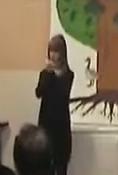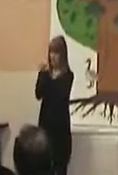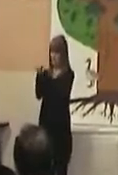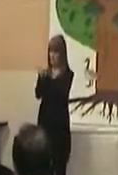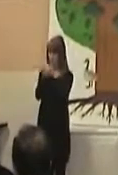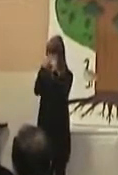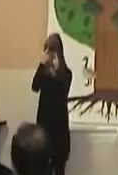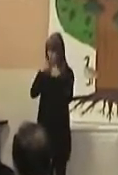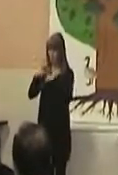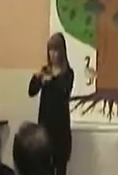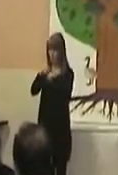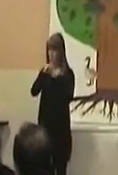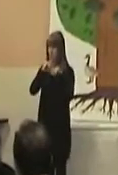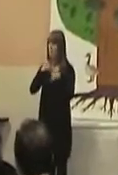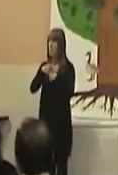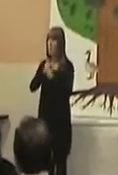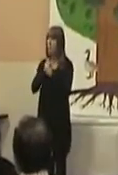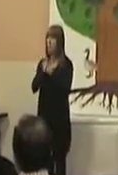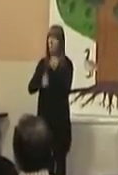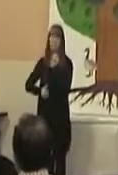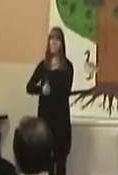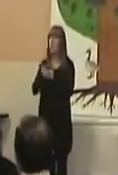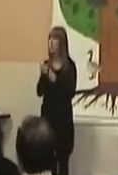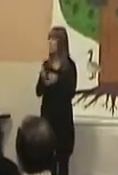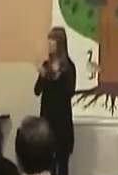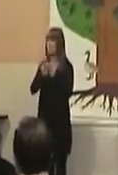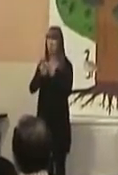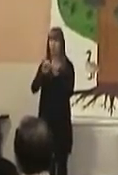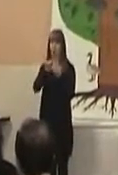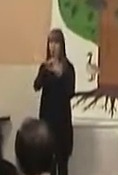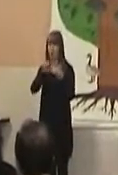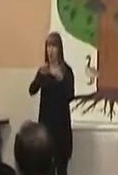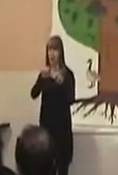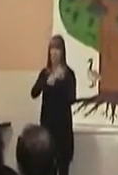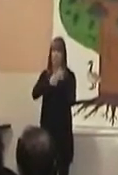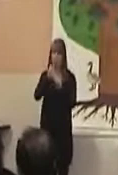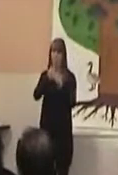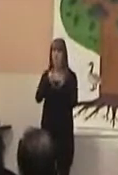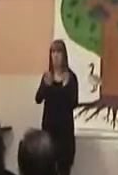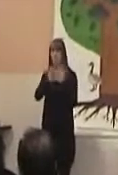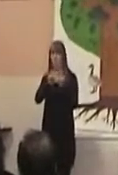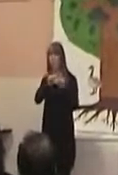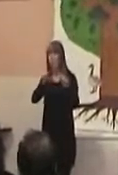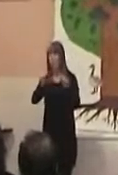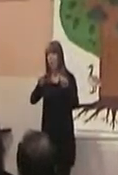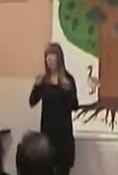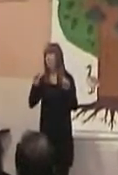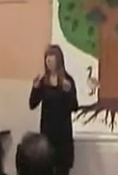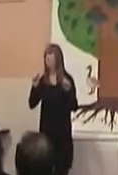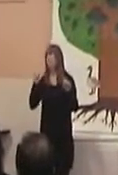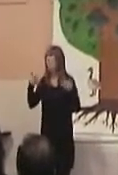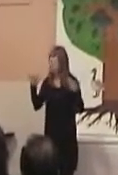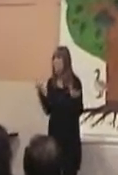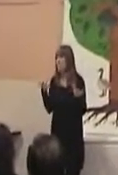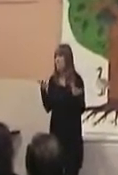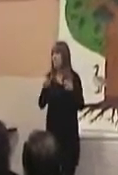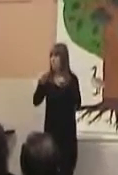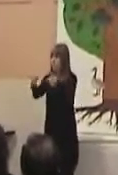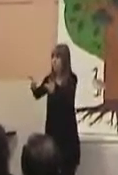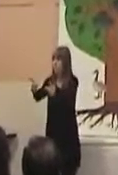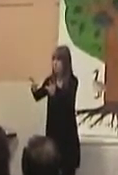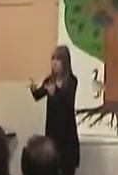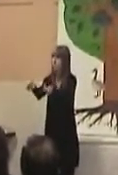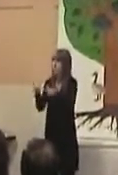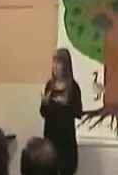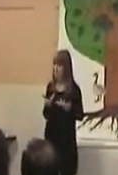is. And then, you need to finish that sentence for us, because we want everyone to let us